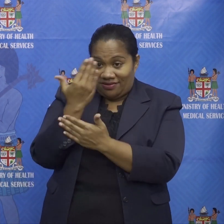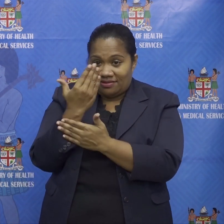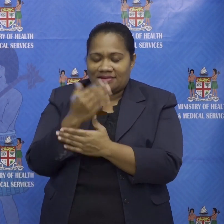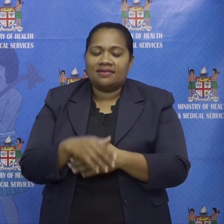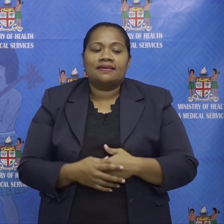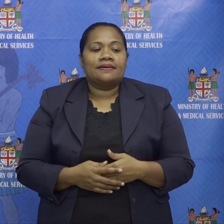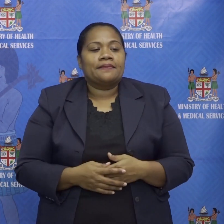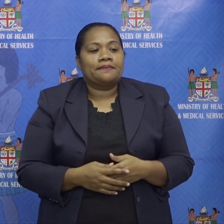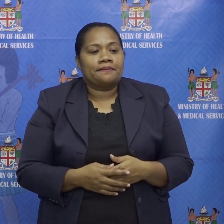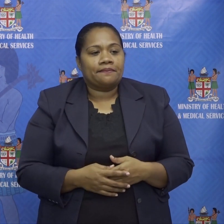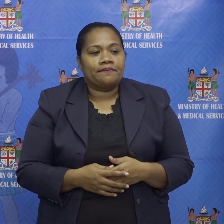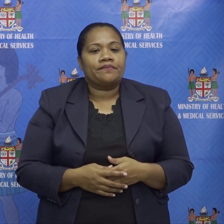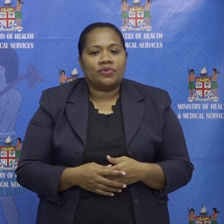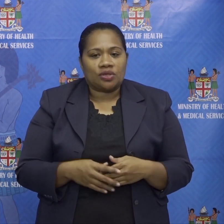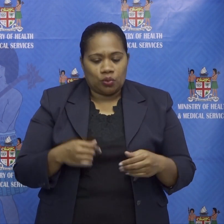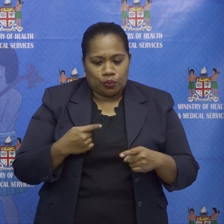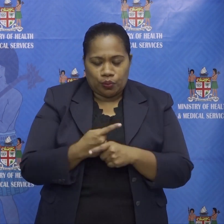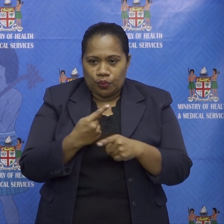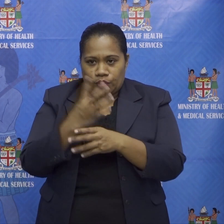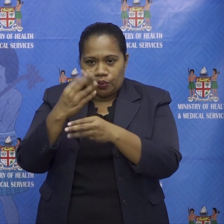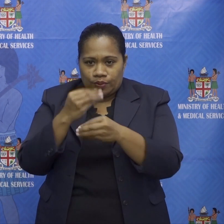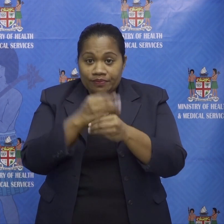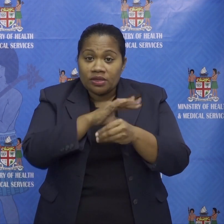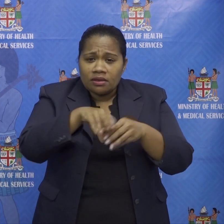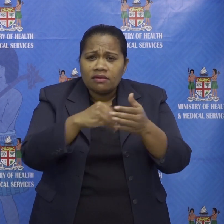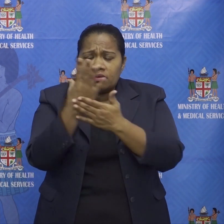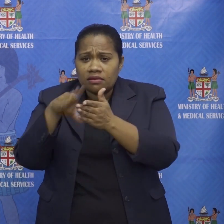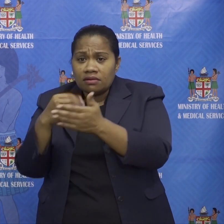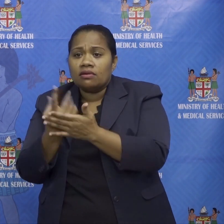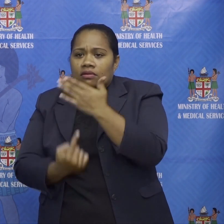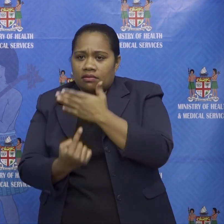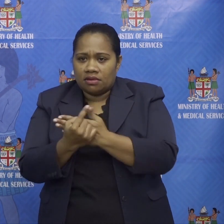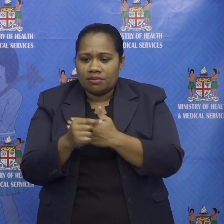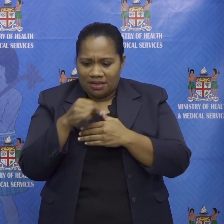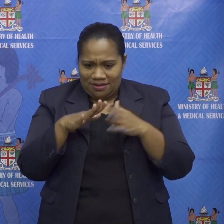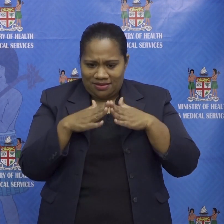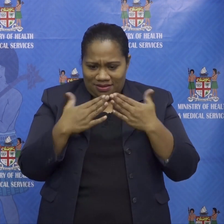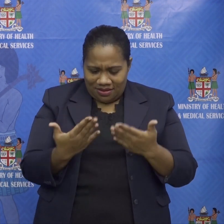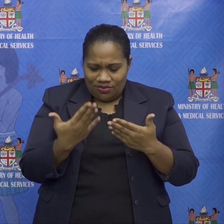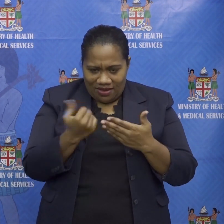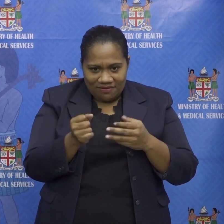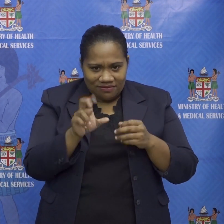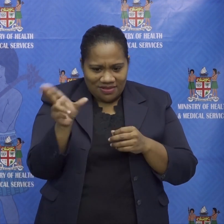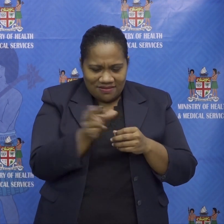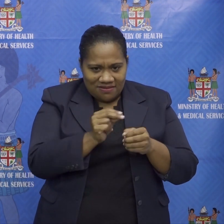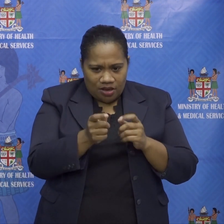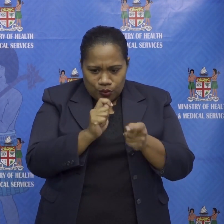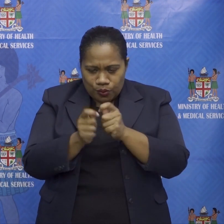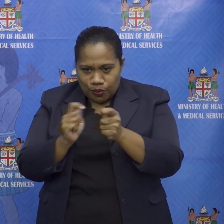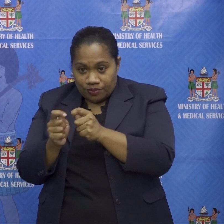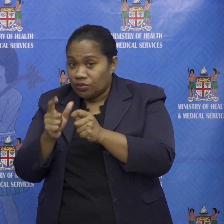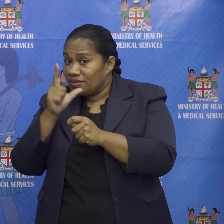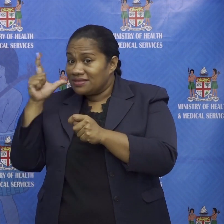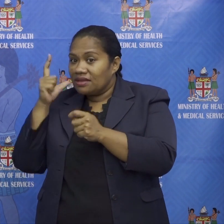average daily testing of course has increased in line with our response to these recent cases and uh yesterday we conducted